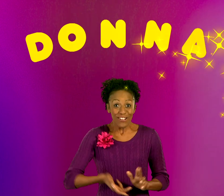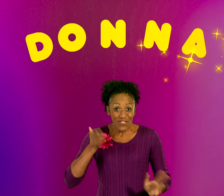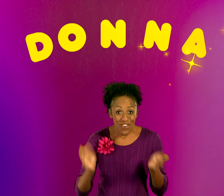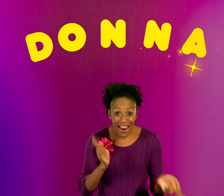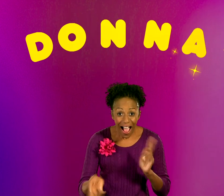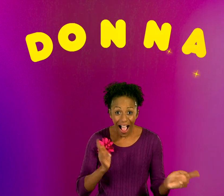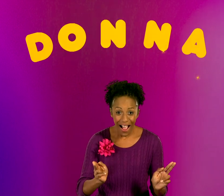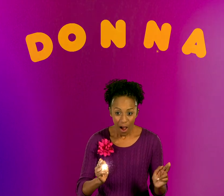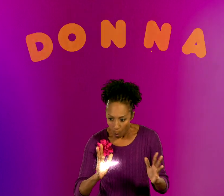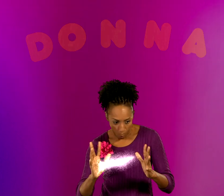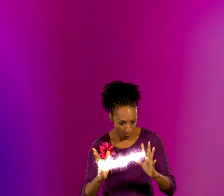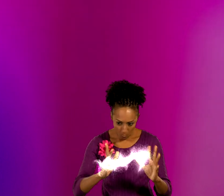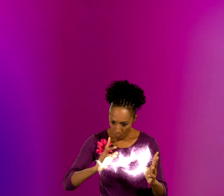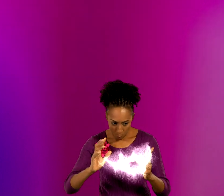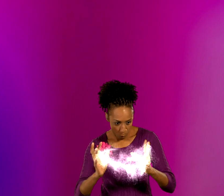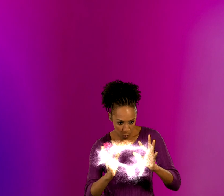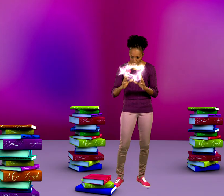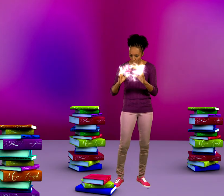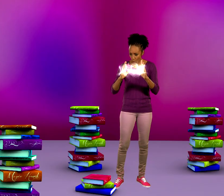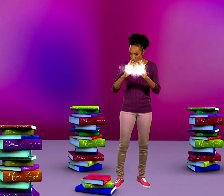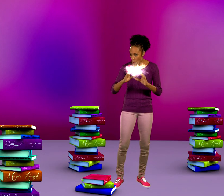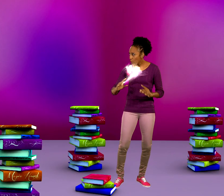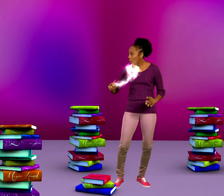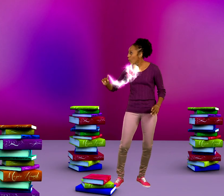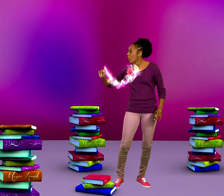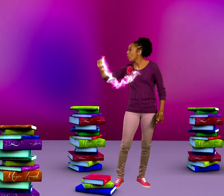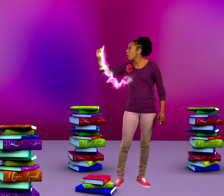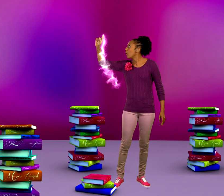Donna Look what my hands can do